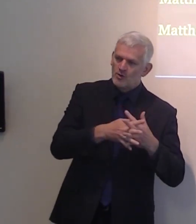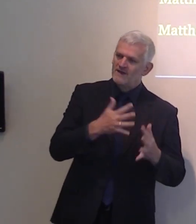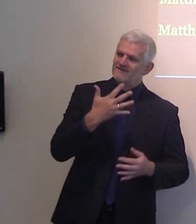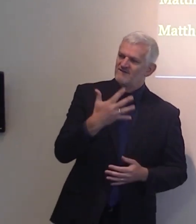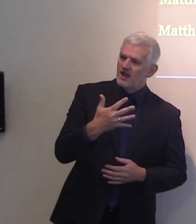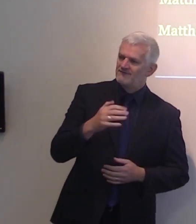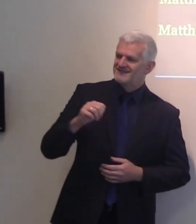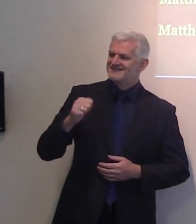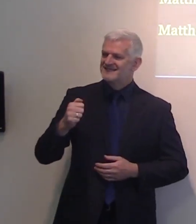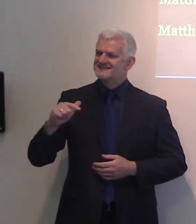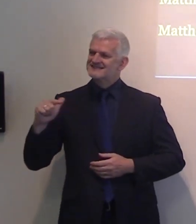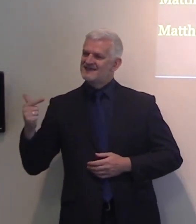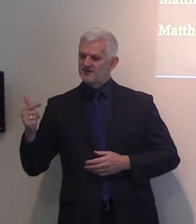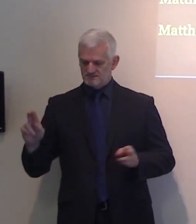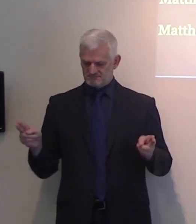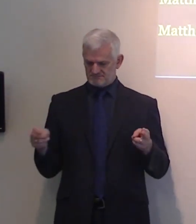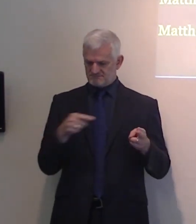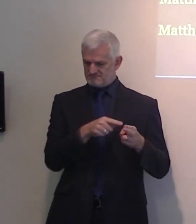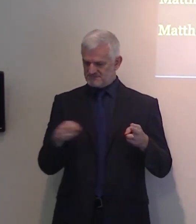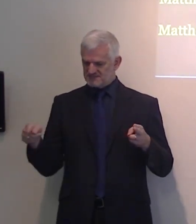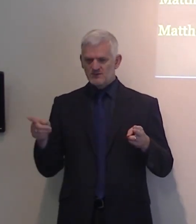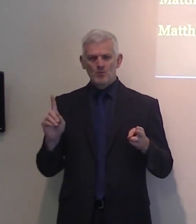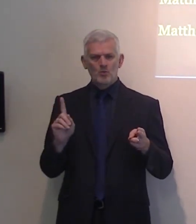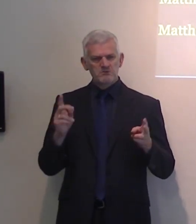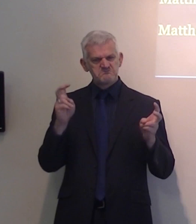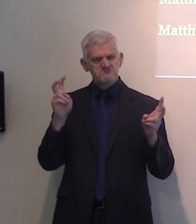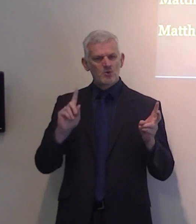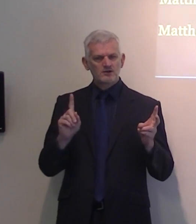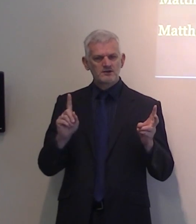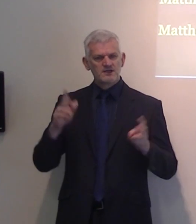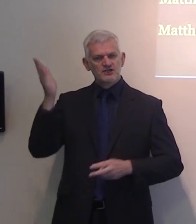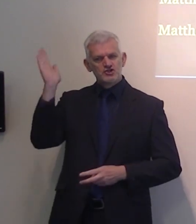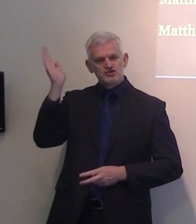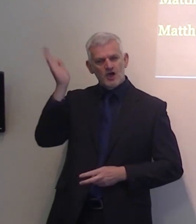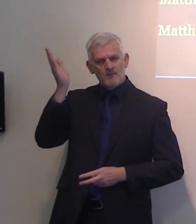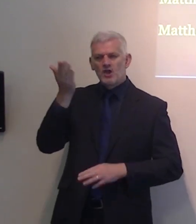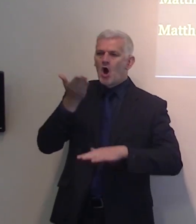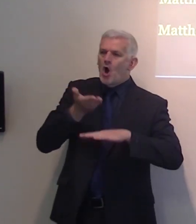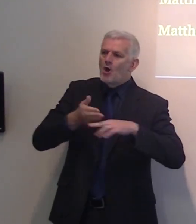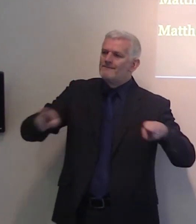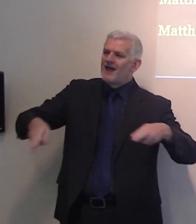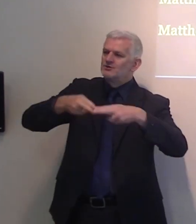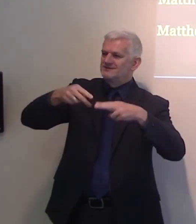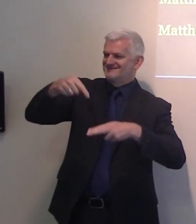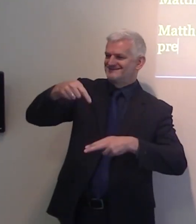Sermon on the Mount. And this is the greatest and the most famous